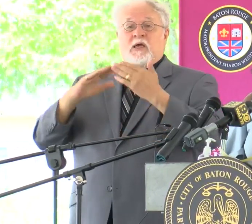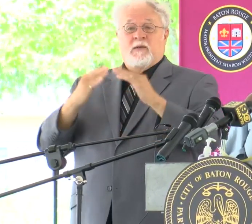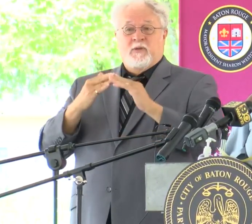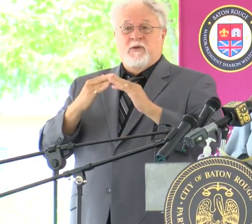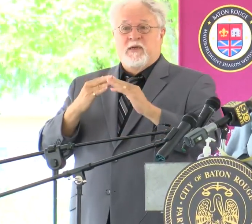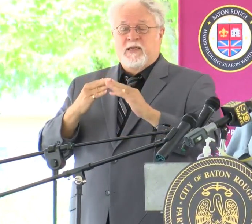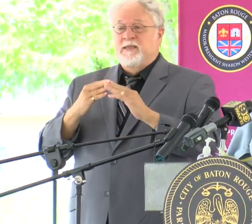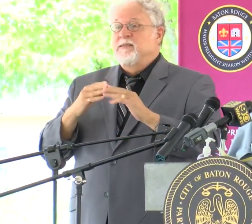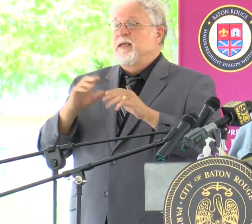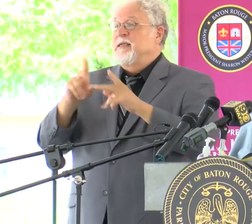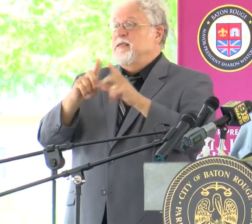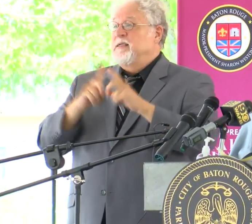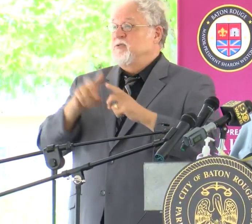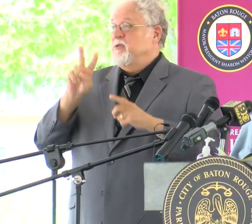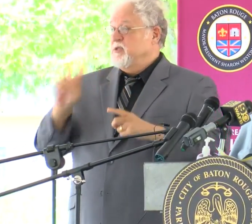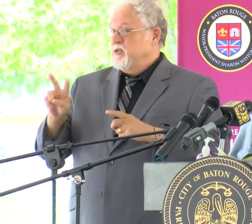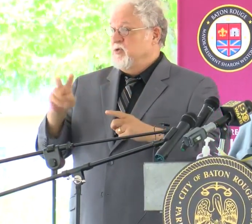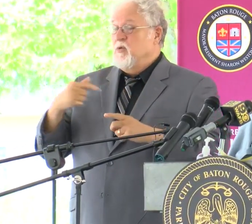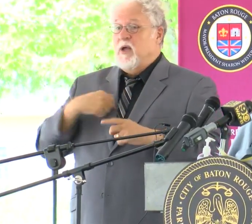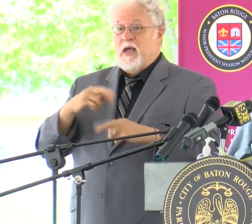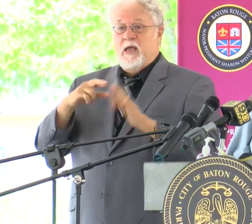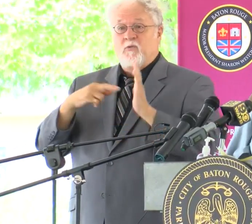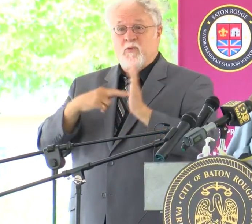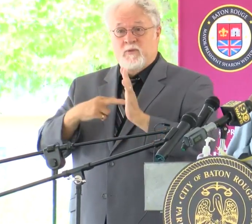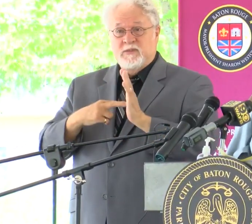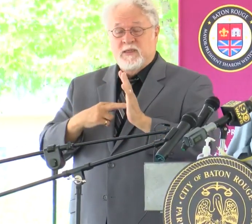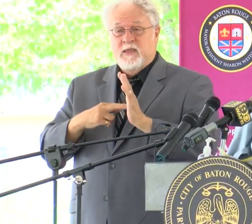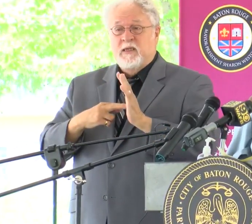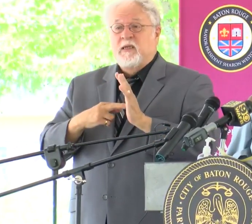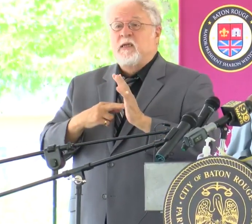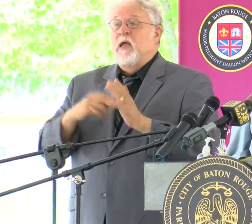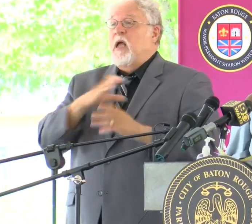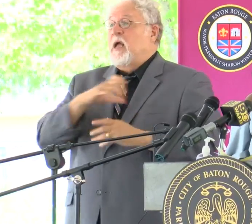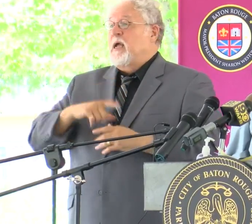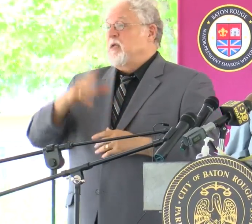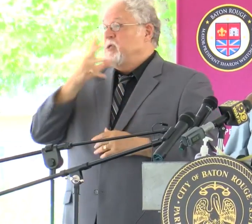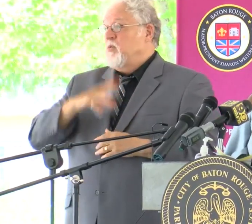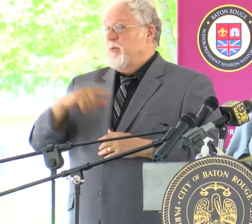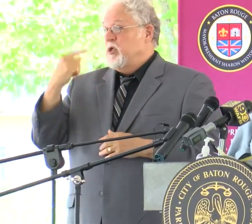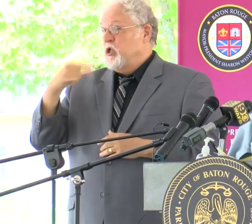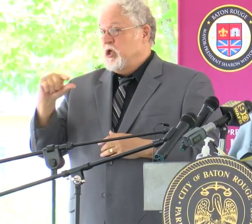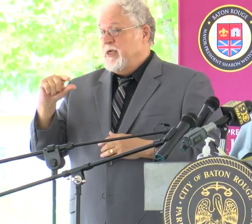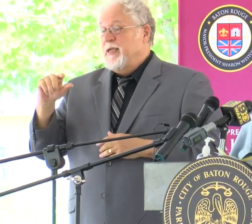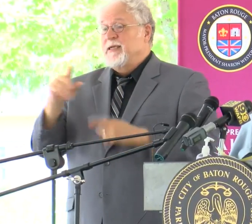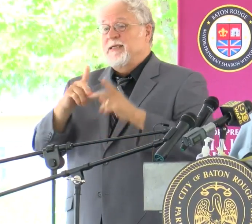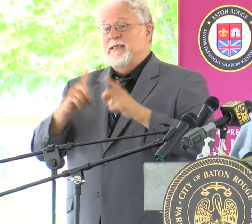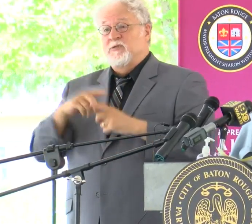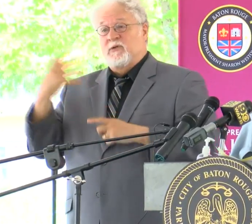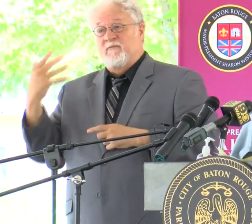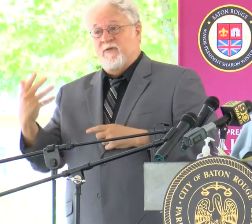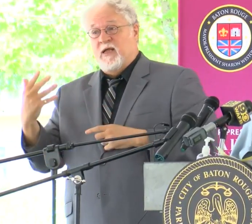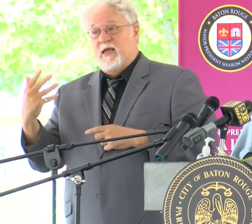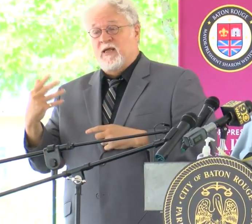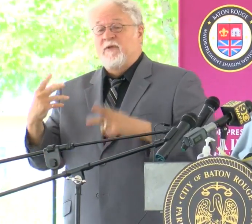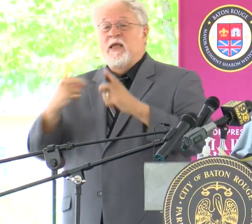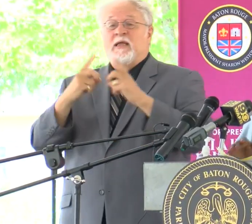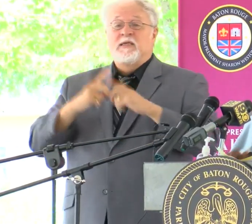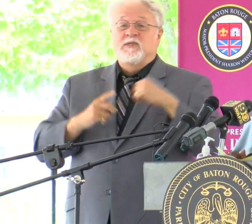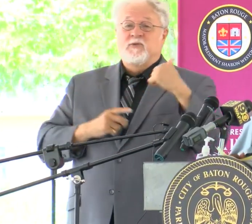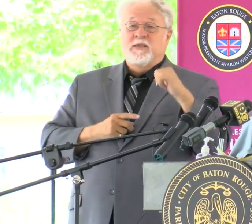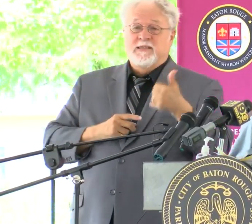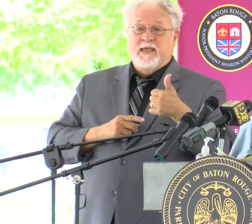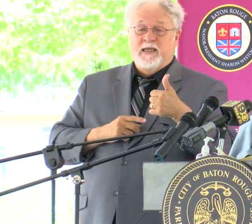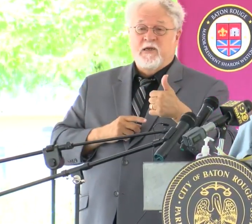in District 2, which I represent, in Councilwoman Green, District 5, in District 10,